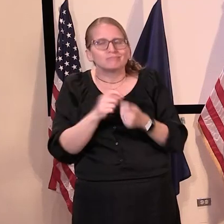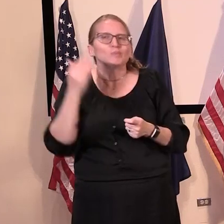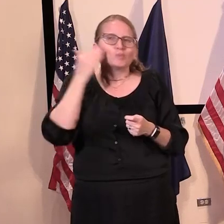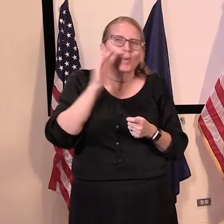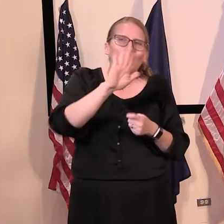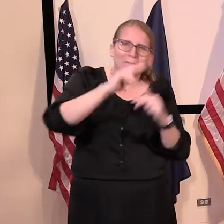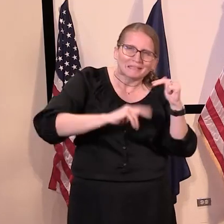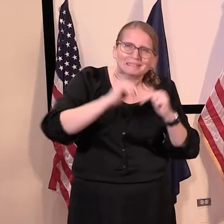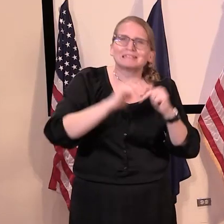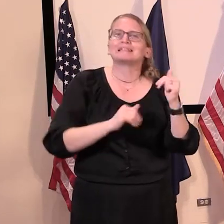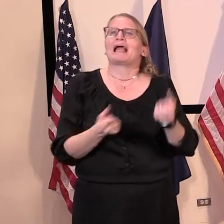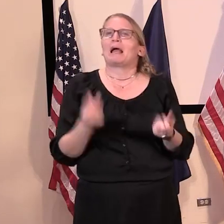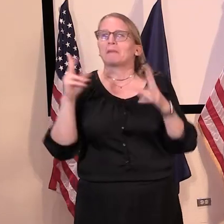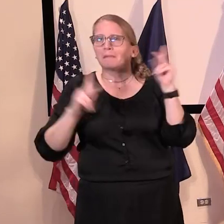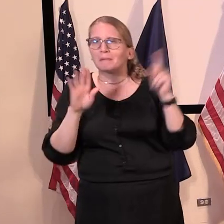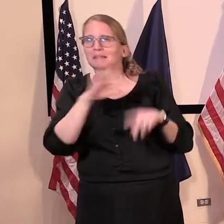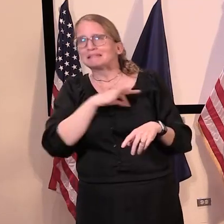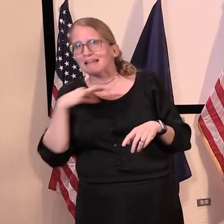that'll it for me.